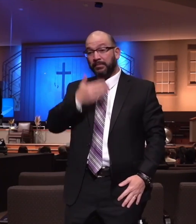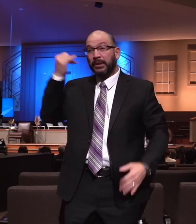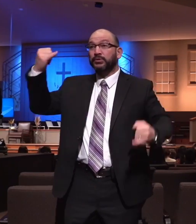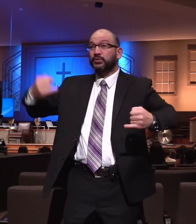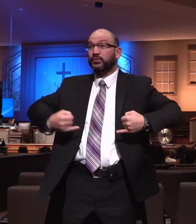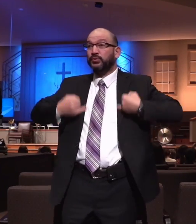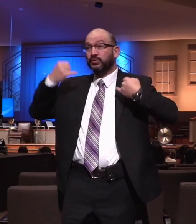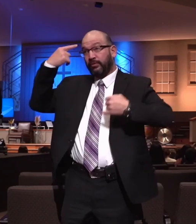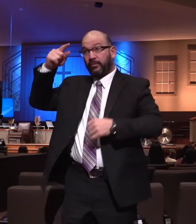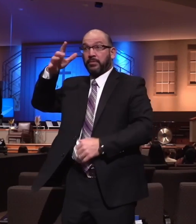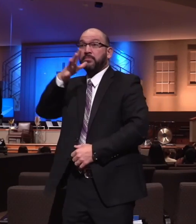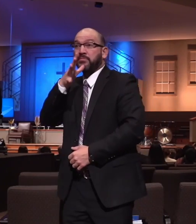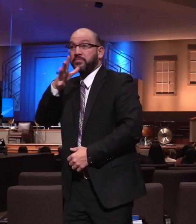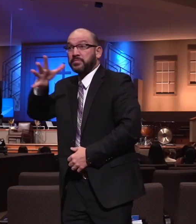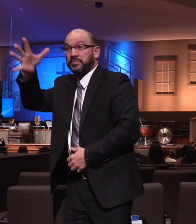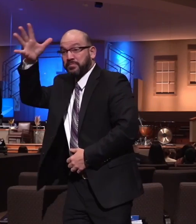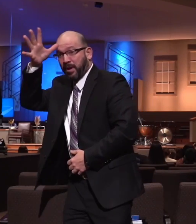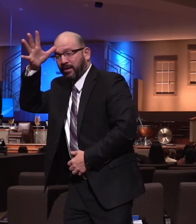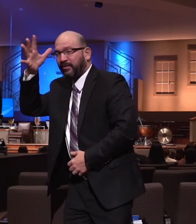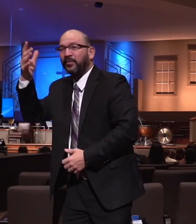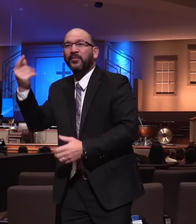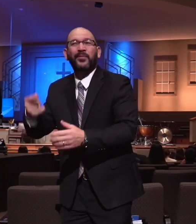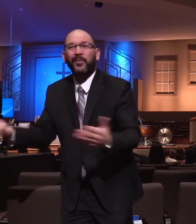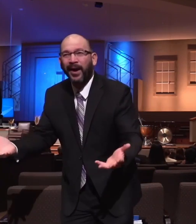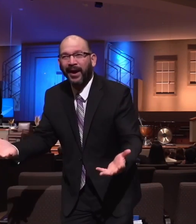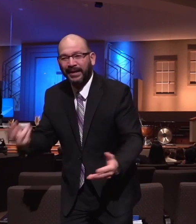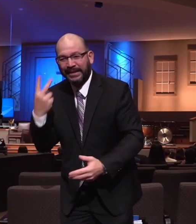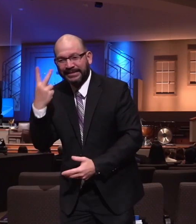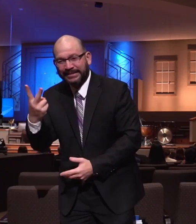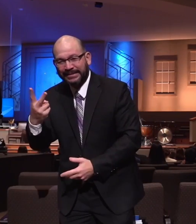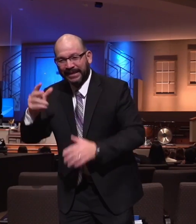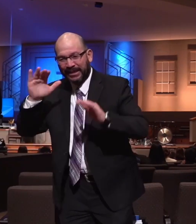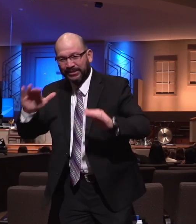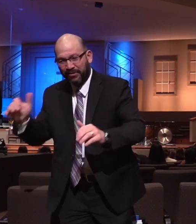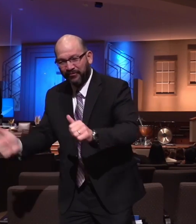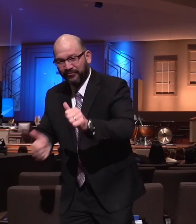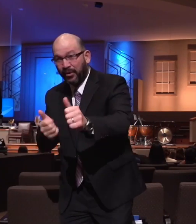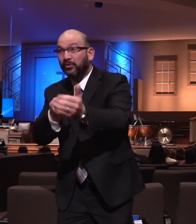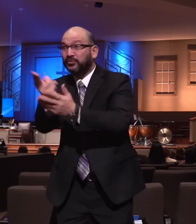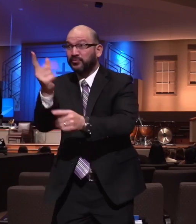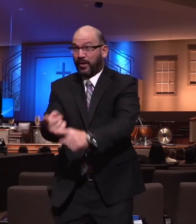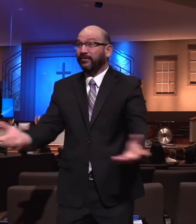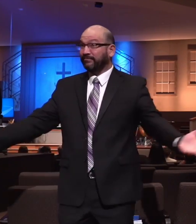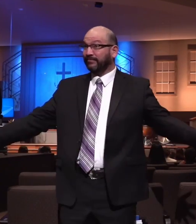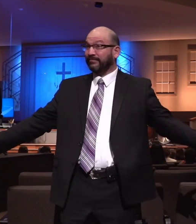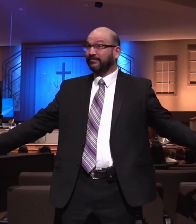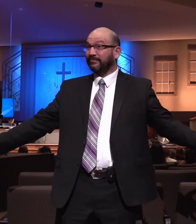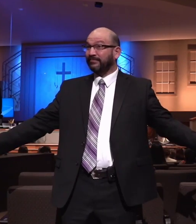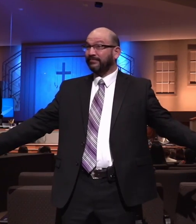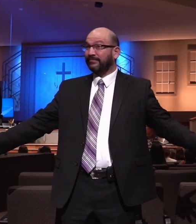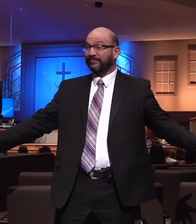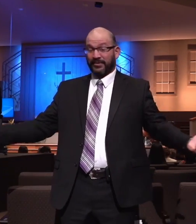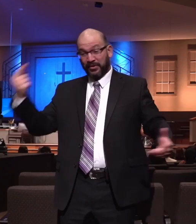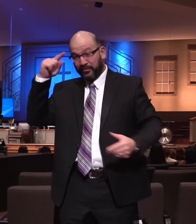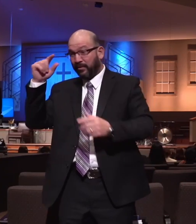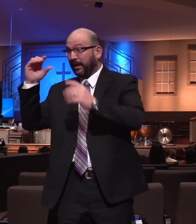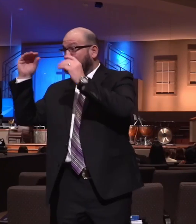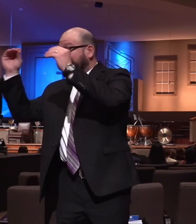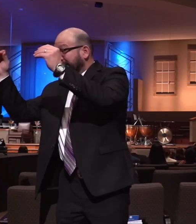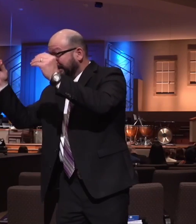a parent than to see a child walk in the truth. There's no greater joy for a Sunday school teacher than to see